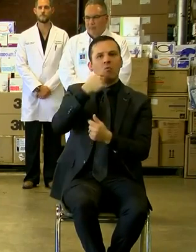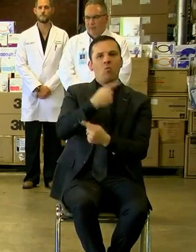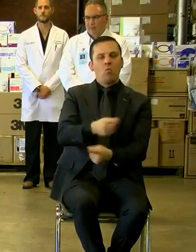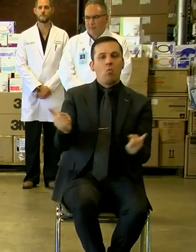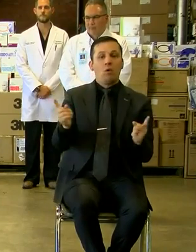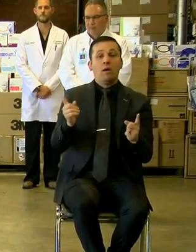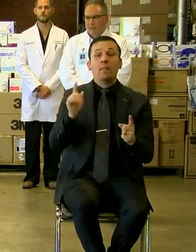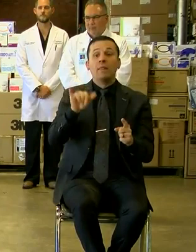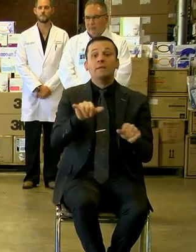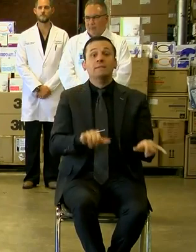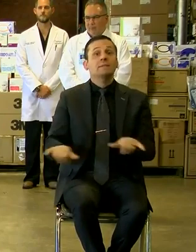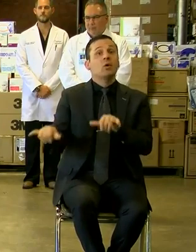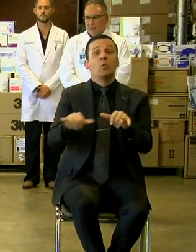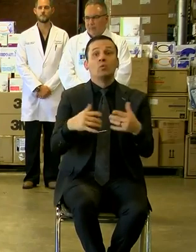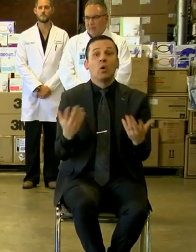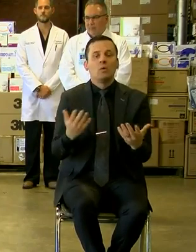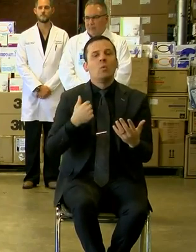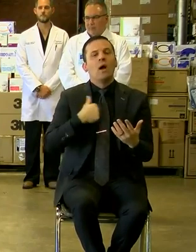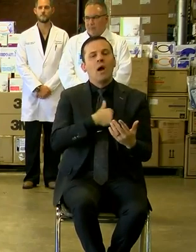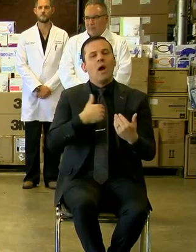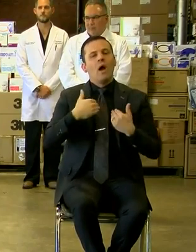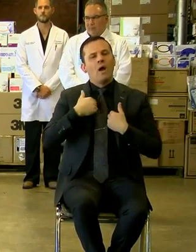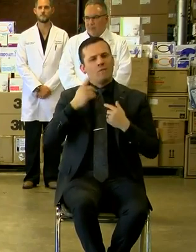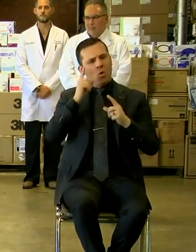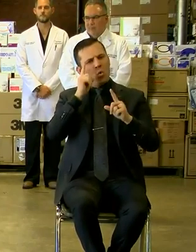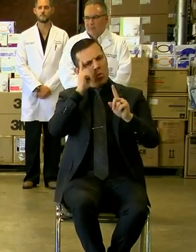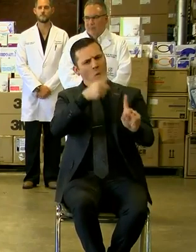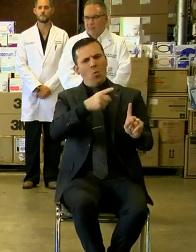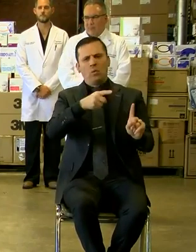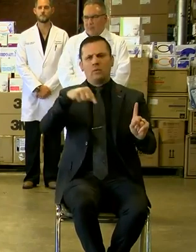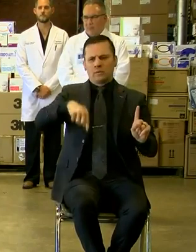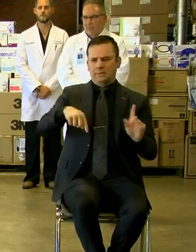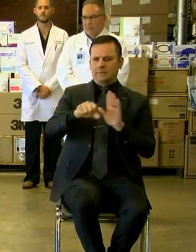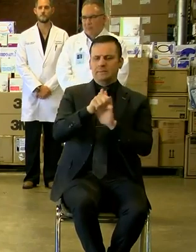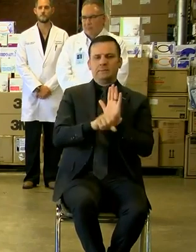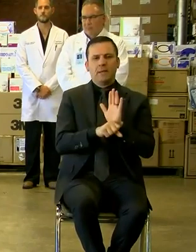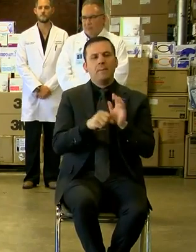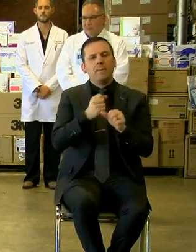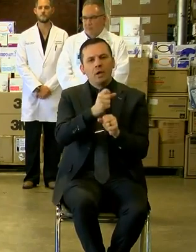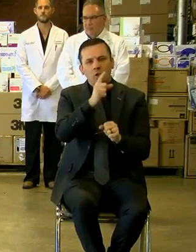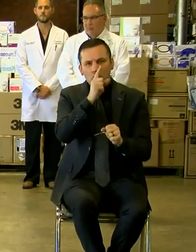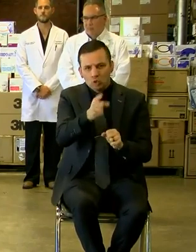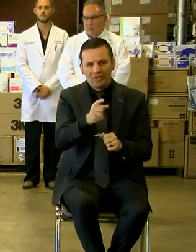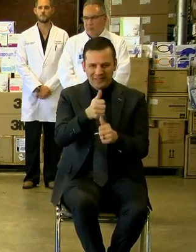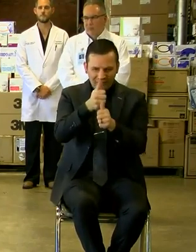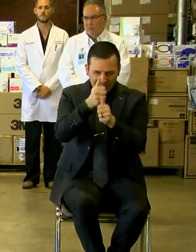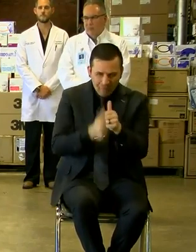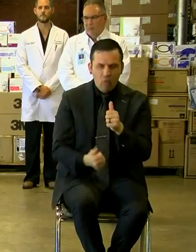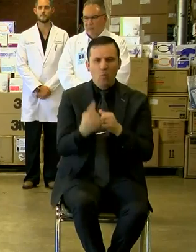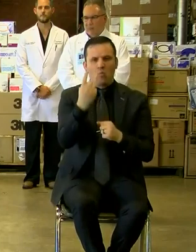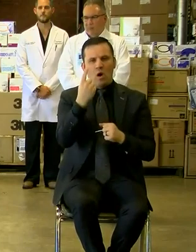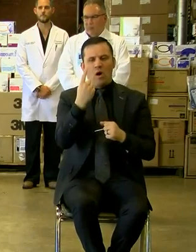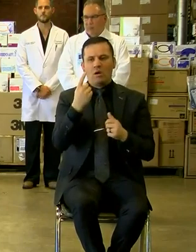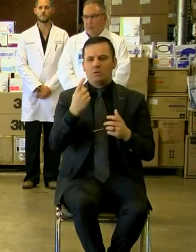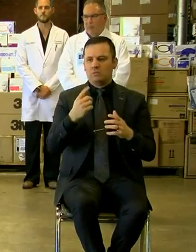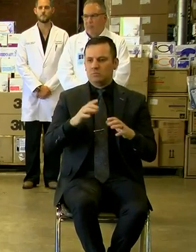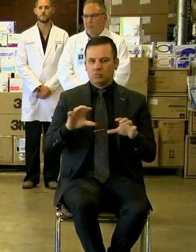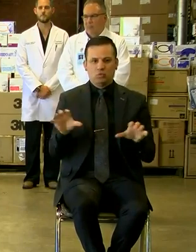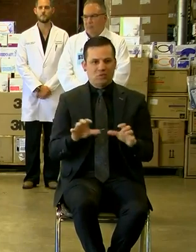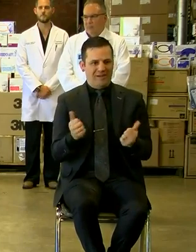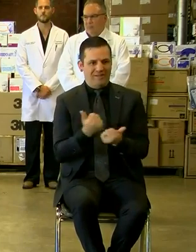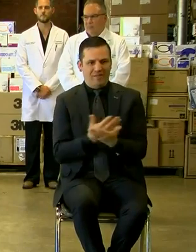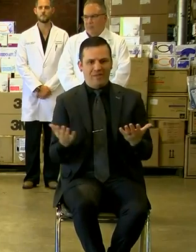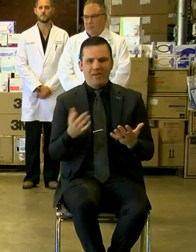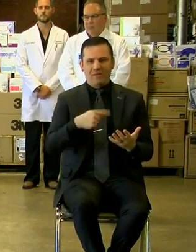Those standards are, we have a goal in this state, and that is to ensure that everyone is doing everything